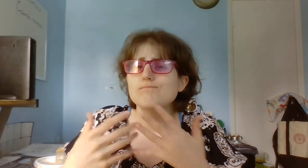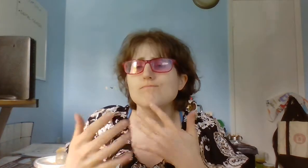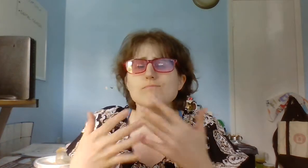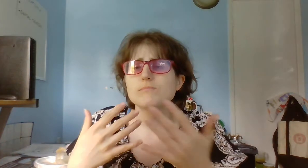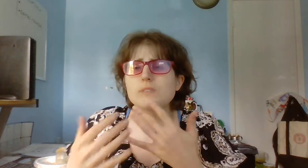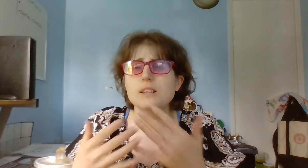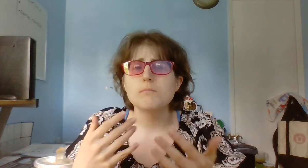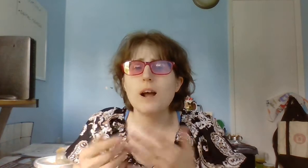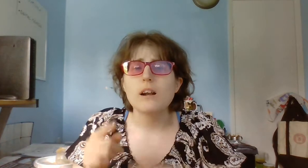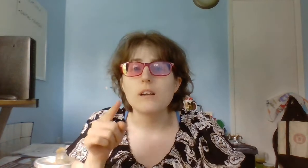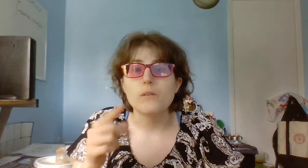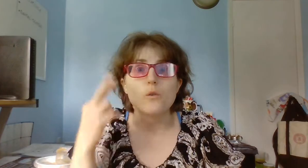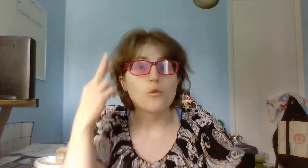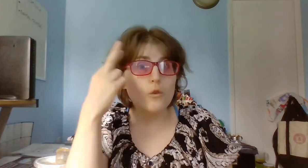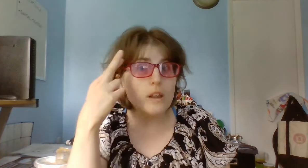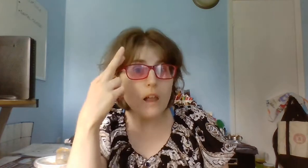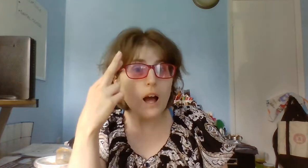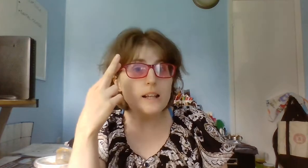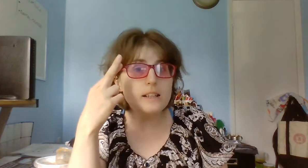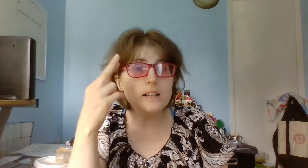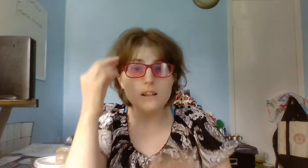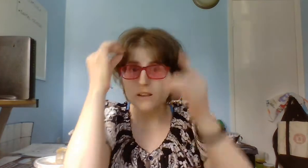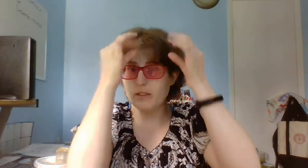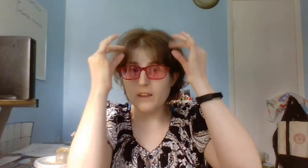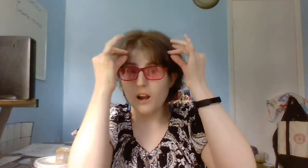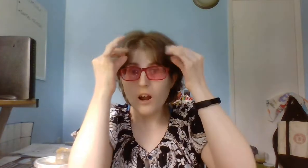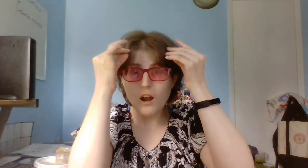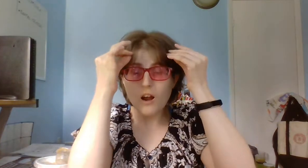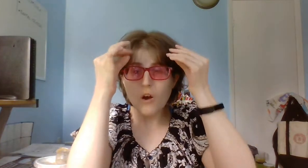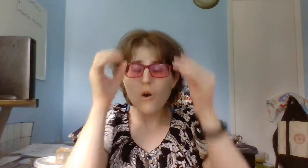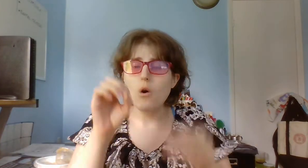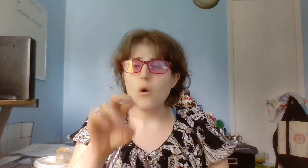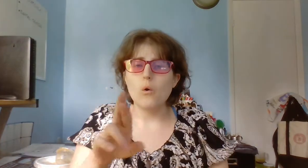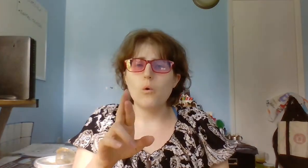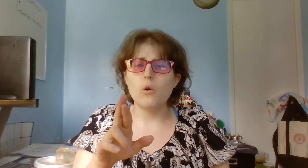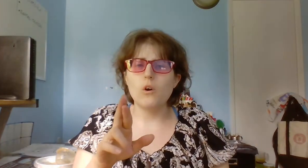It doesn't matter if you realize it, or